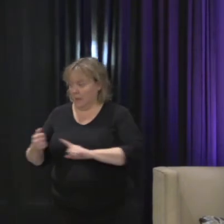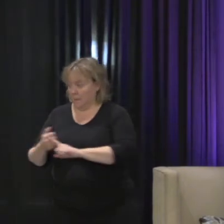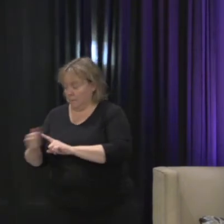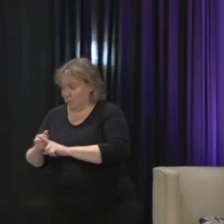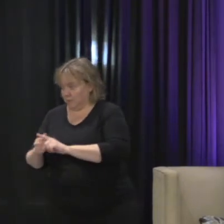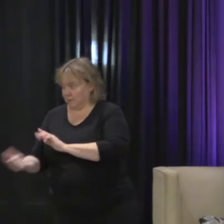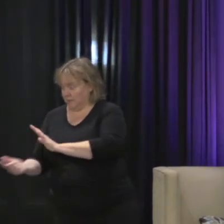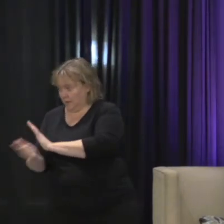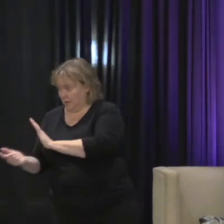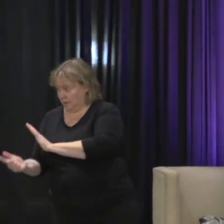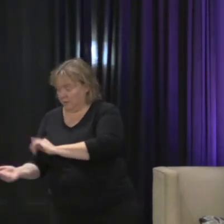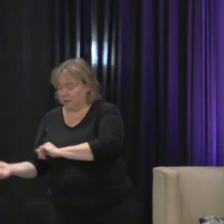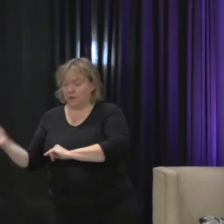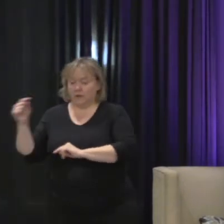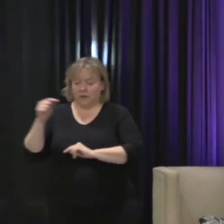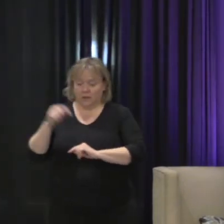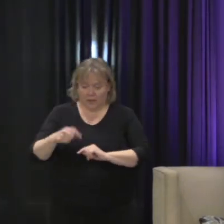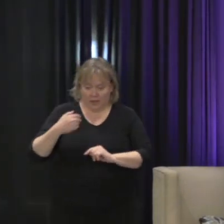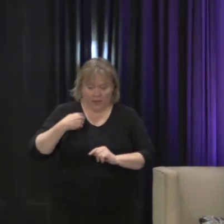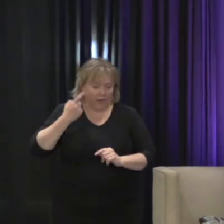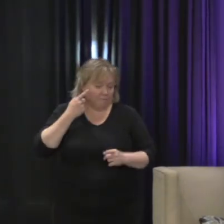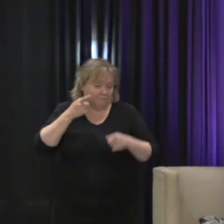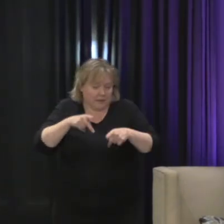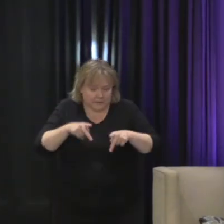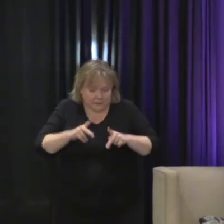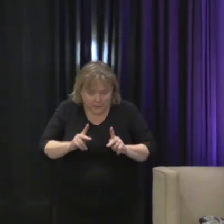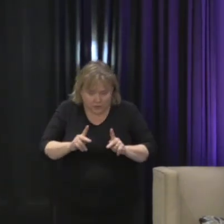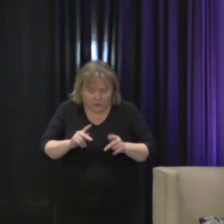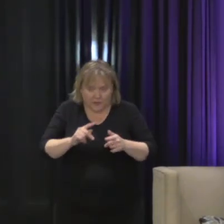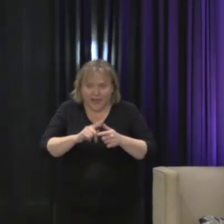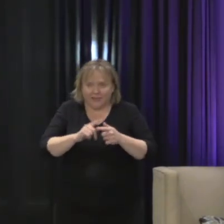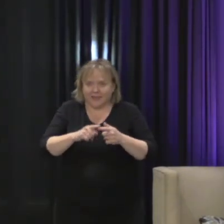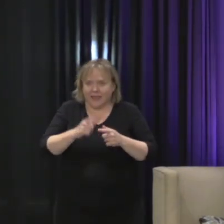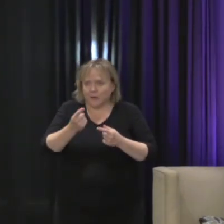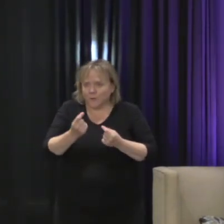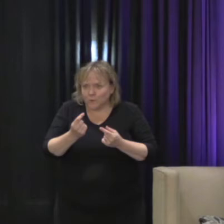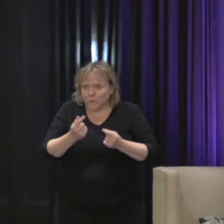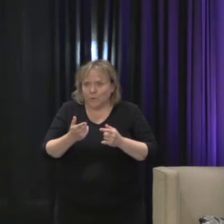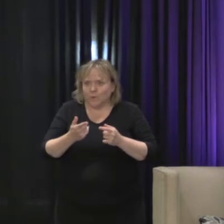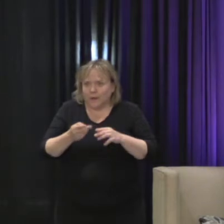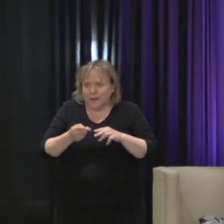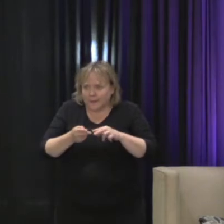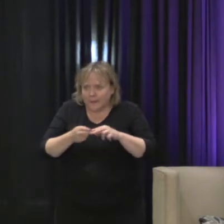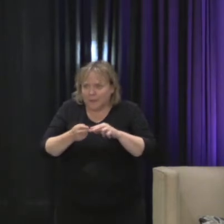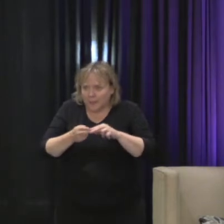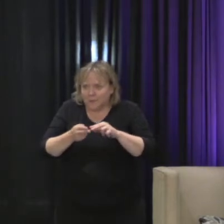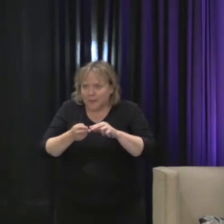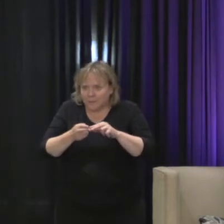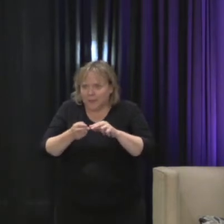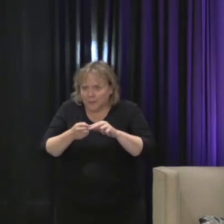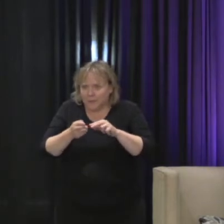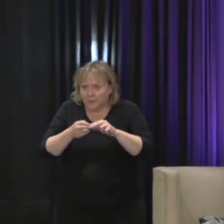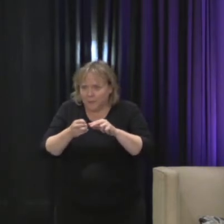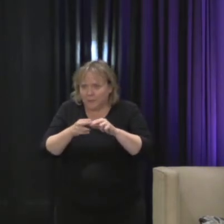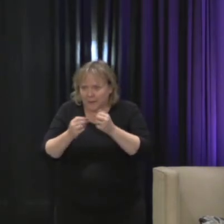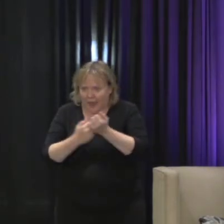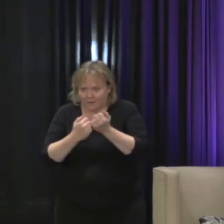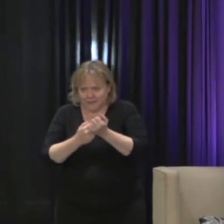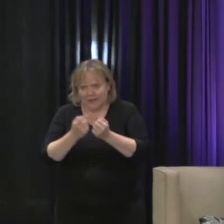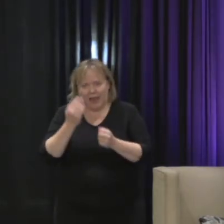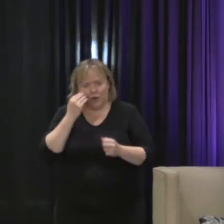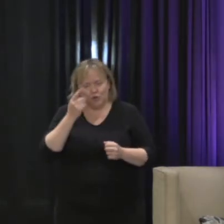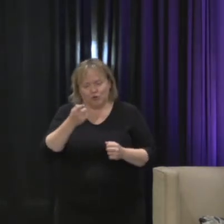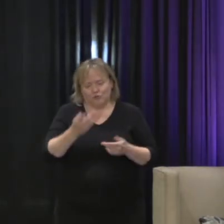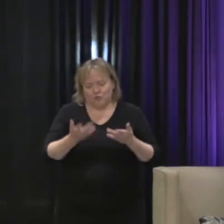And then it's very much about tiny incremental advocacy. I'm sure you're deeply engaged in this, so I'm probably not telling you